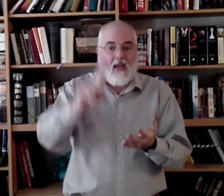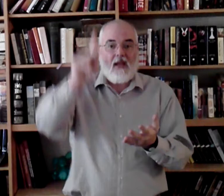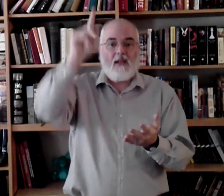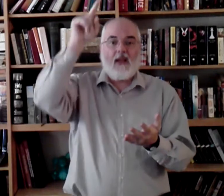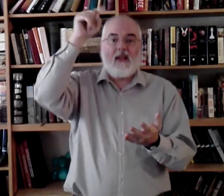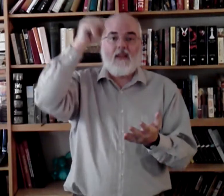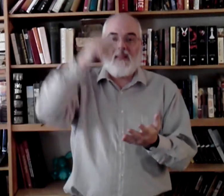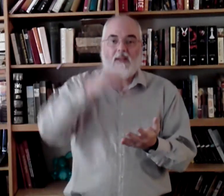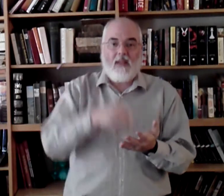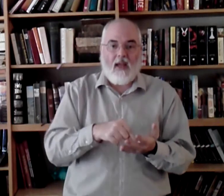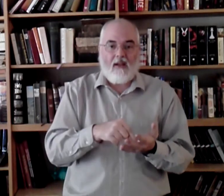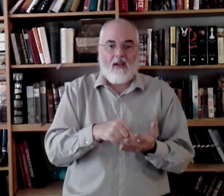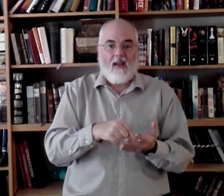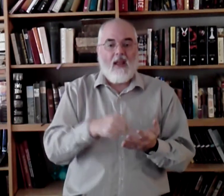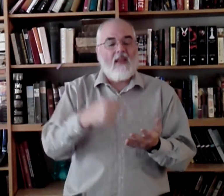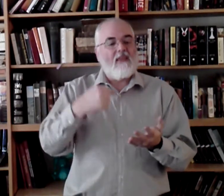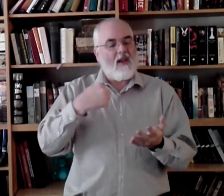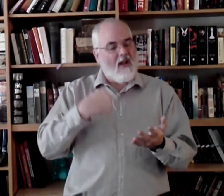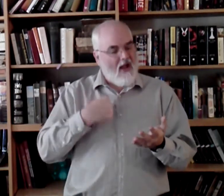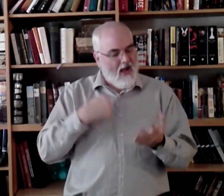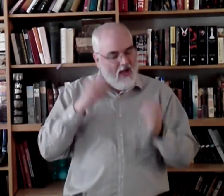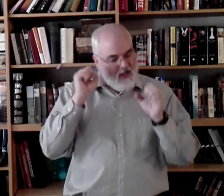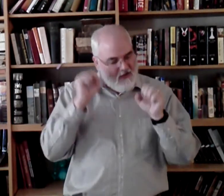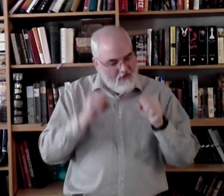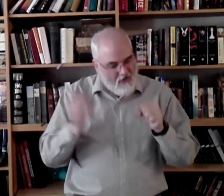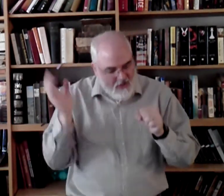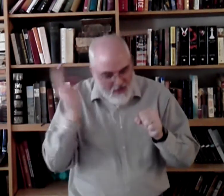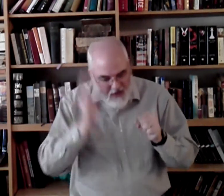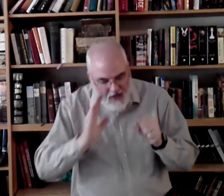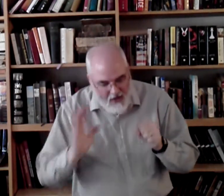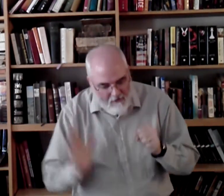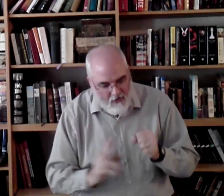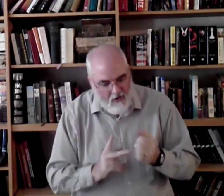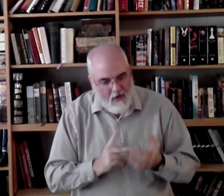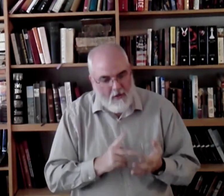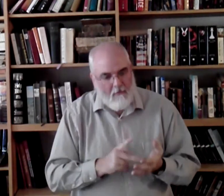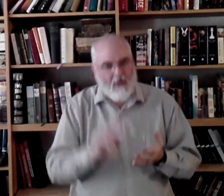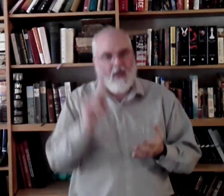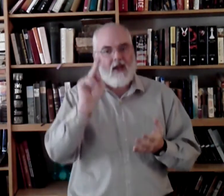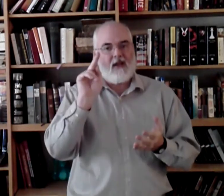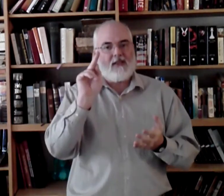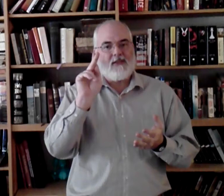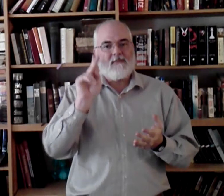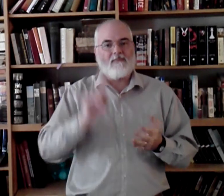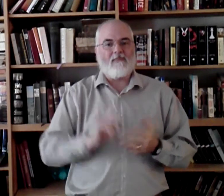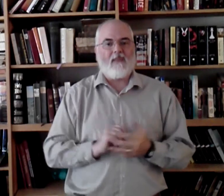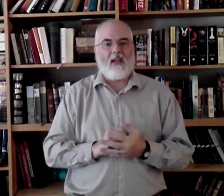the debt that I could never pay. Okay?